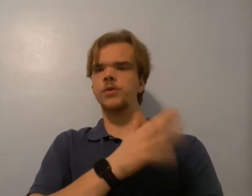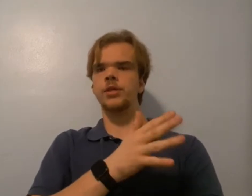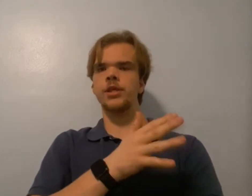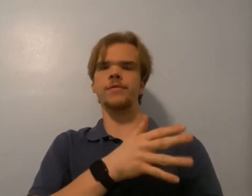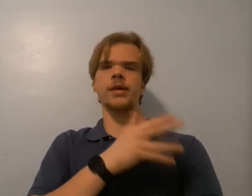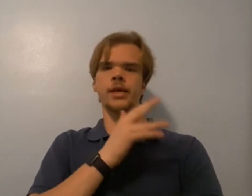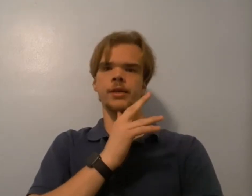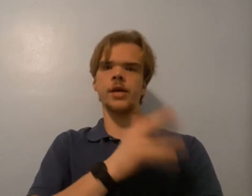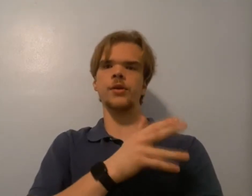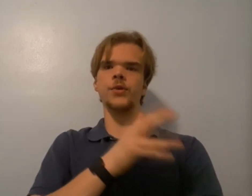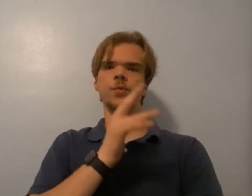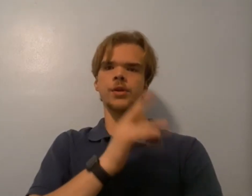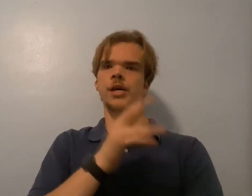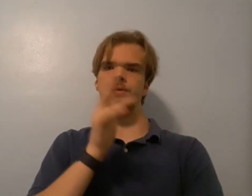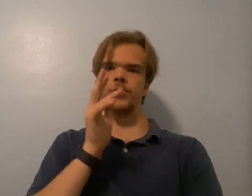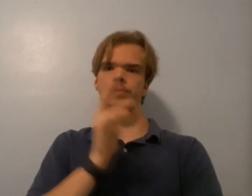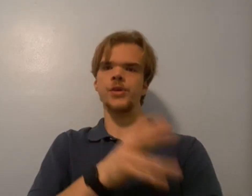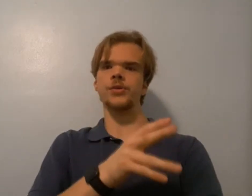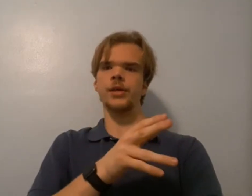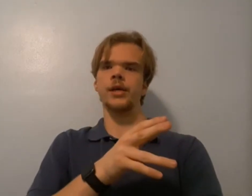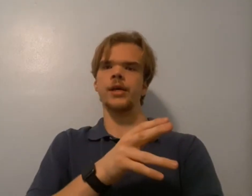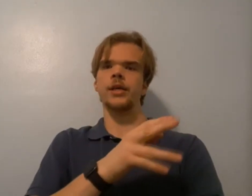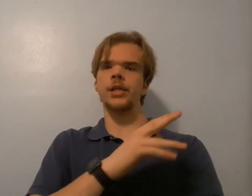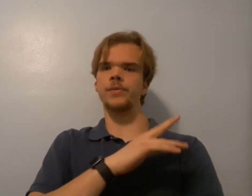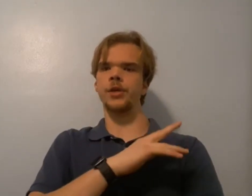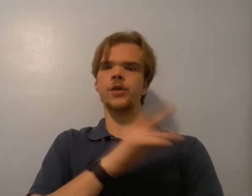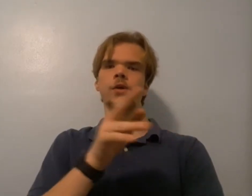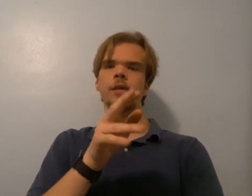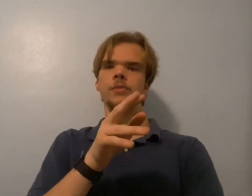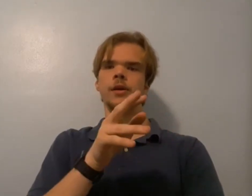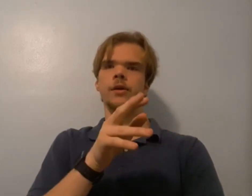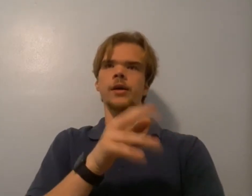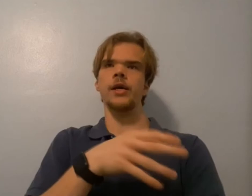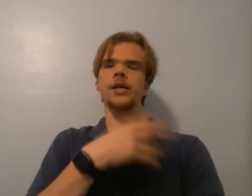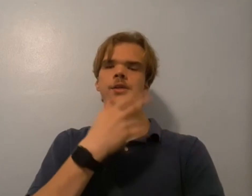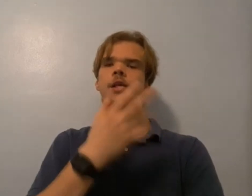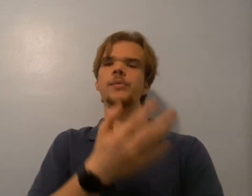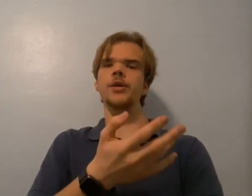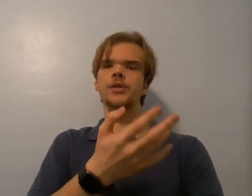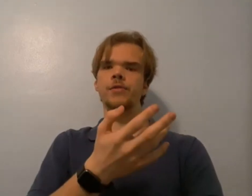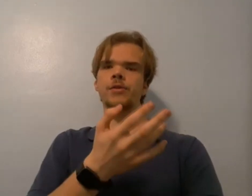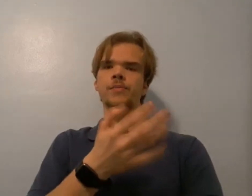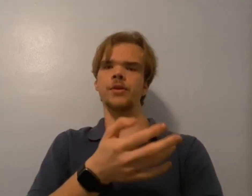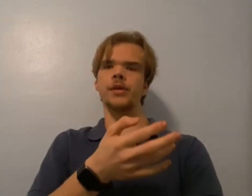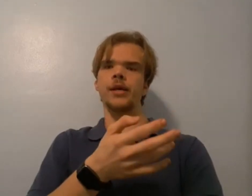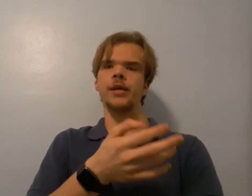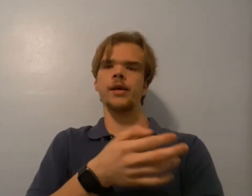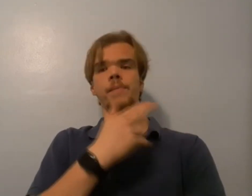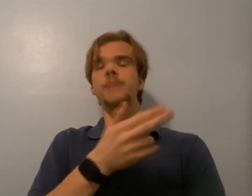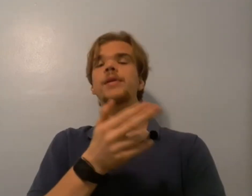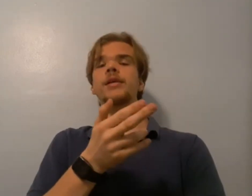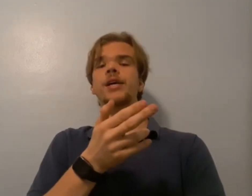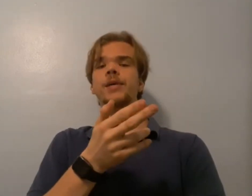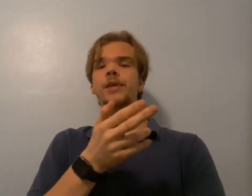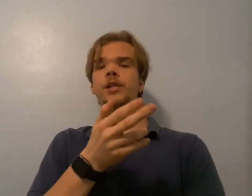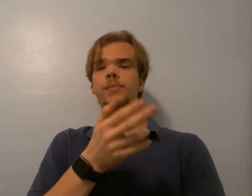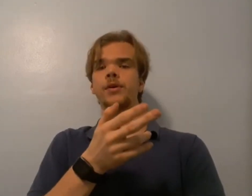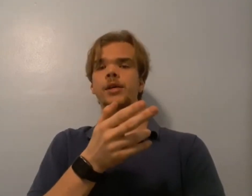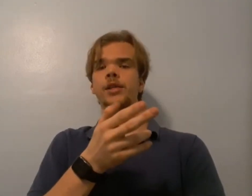mostly, if not entirely, Will Osborne music that's been going up there in celebration of his birthday. Maybe they talked about the book